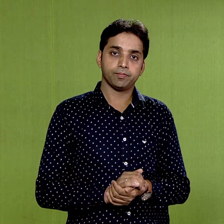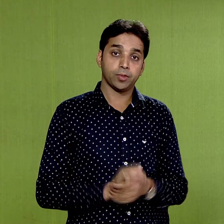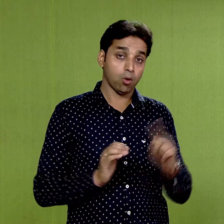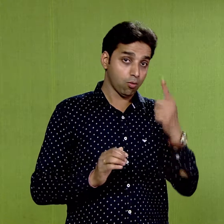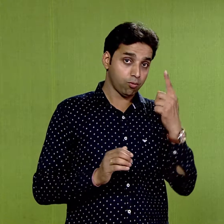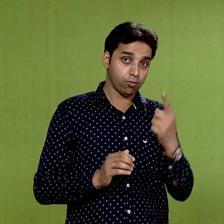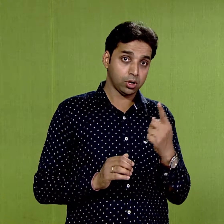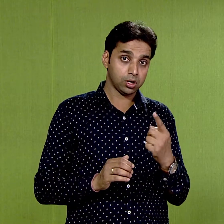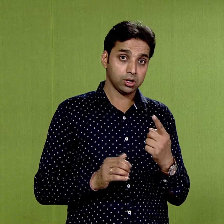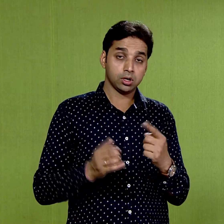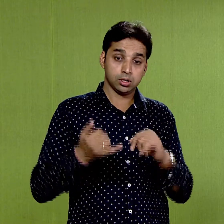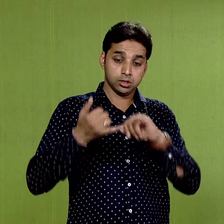Sitana Vasal,